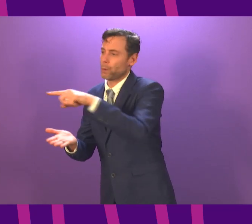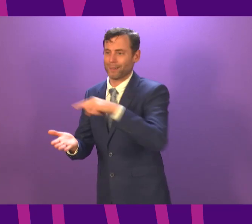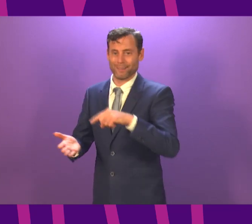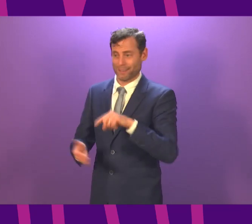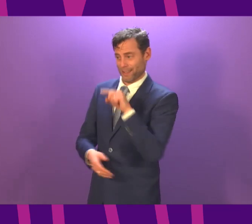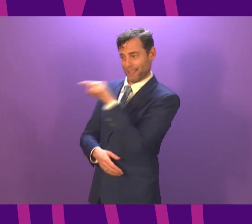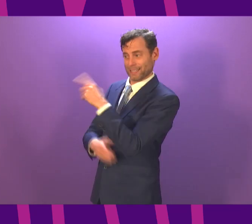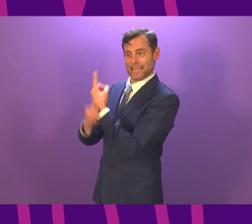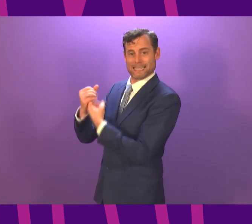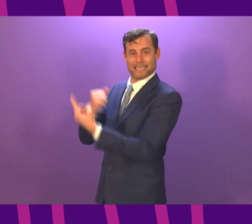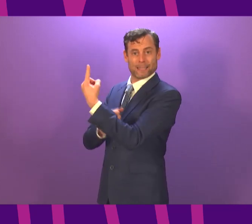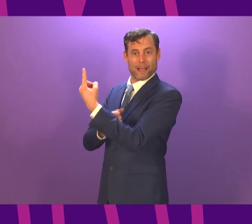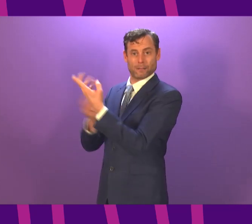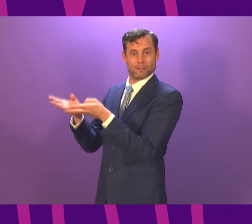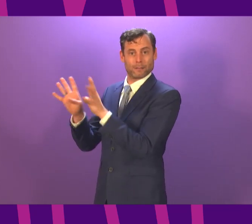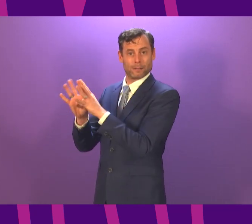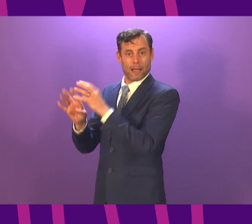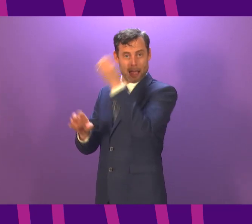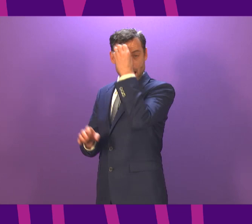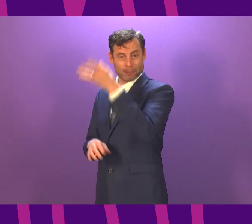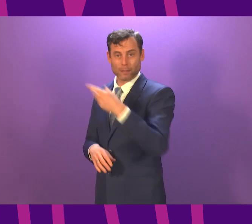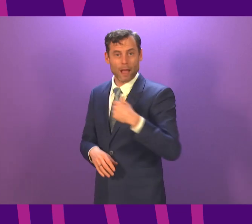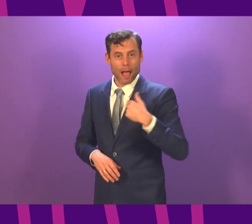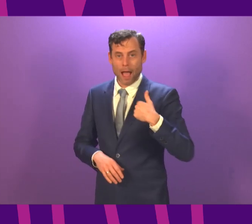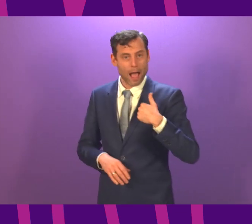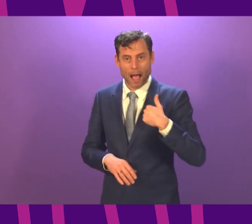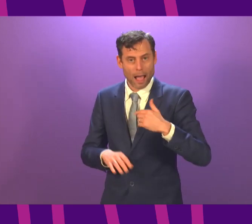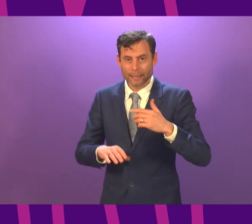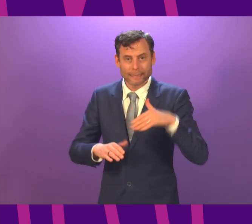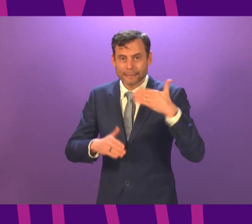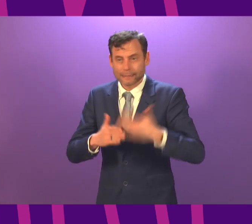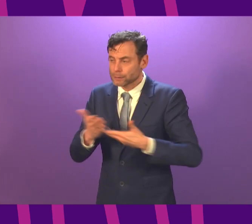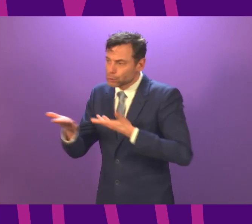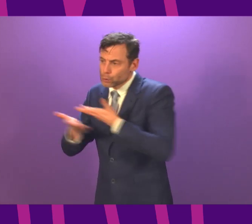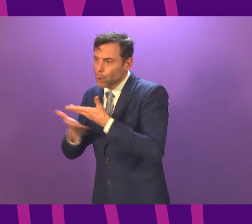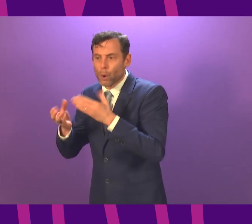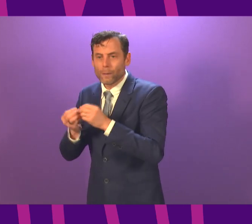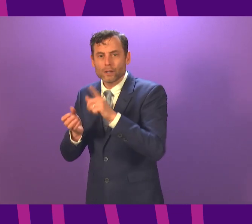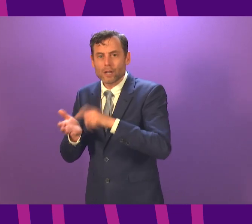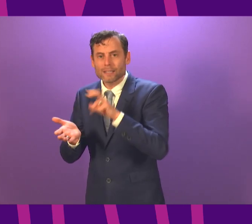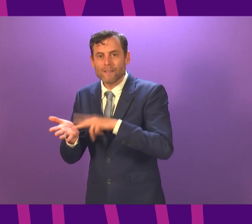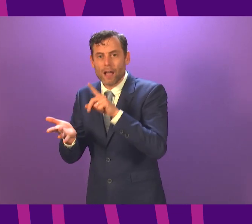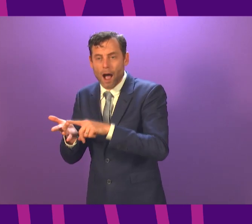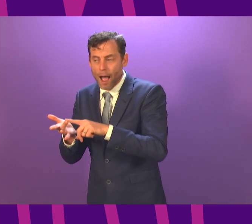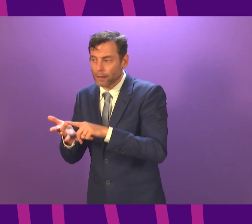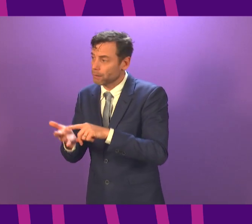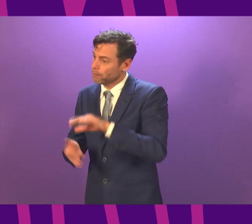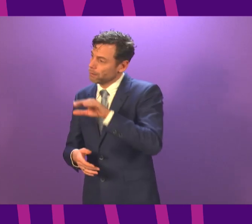Can I just be very clear I did not say that we were in discussion with the JCVI about changing their priority list and it's really important people